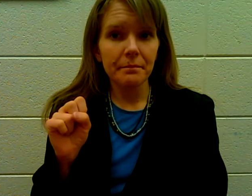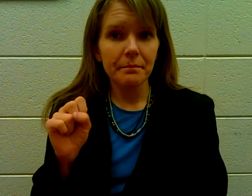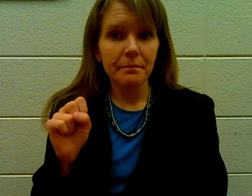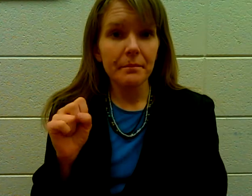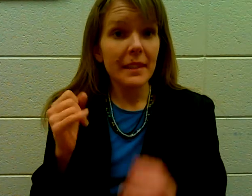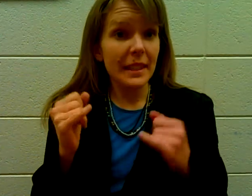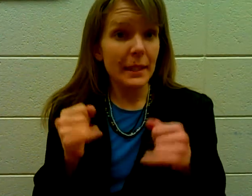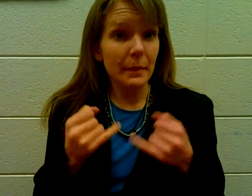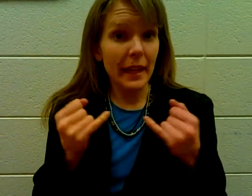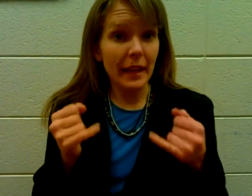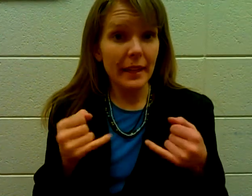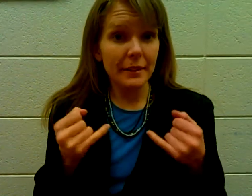Spaghetti.